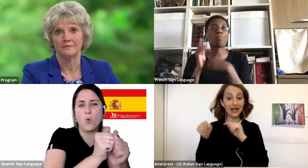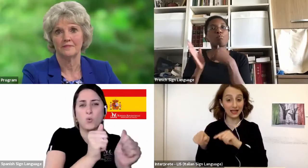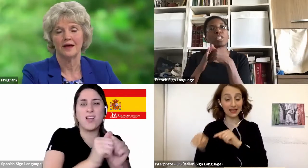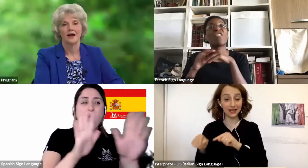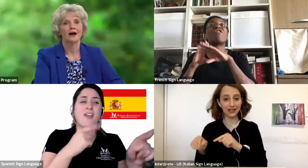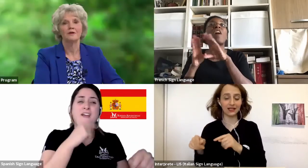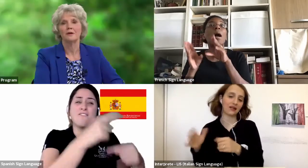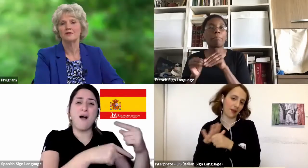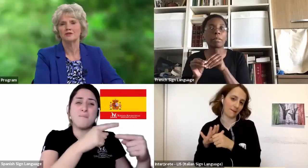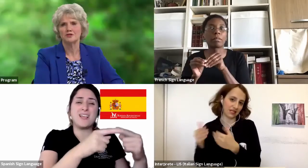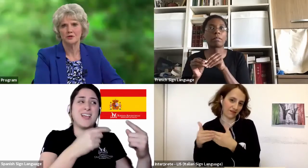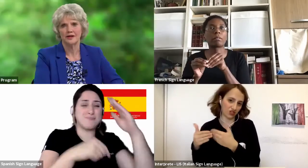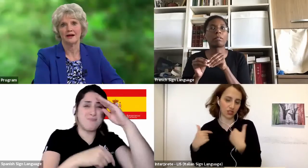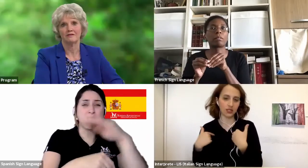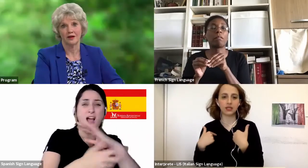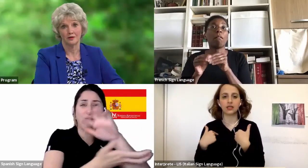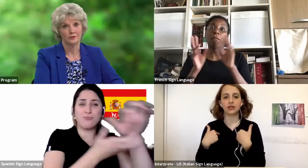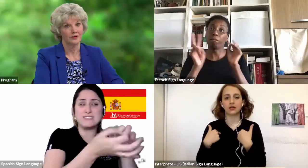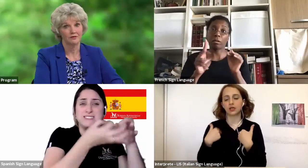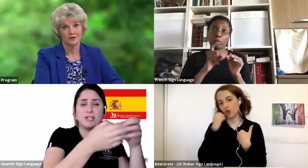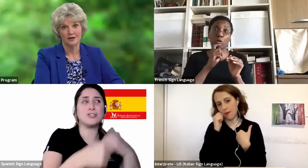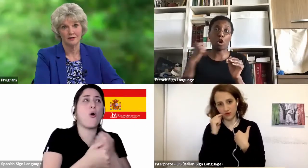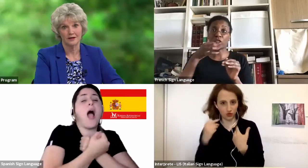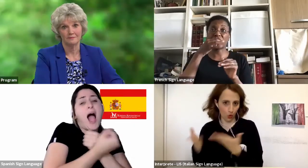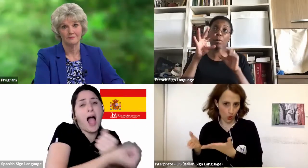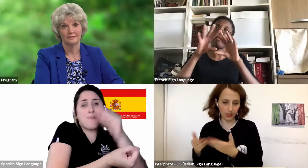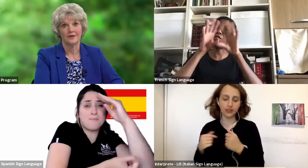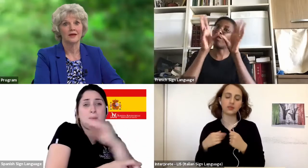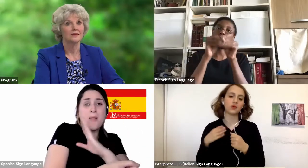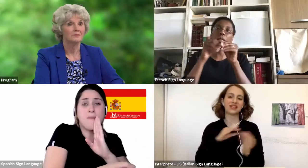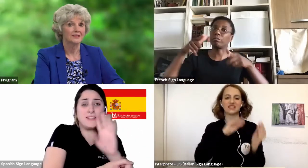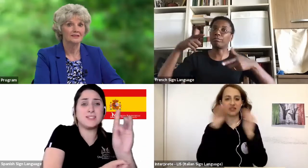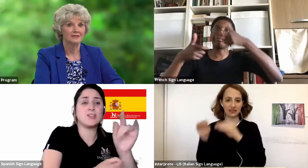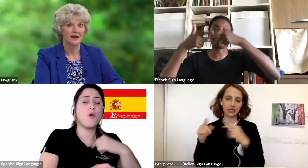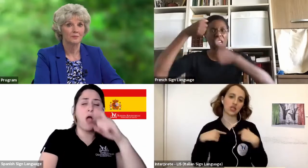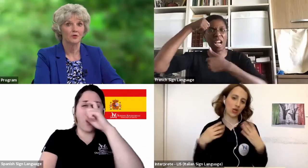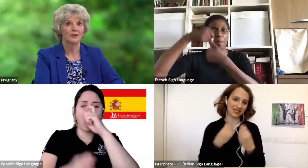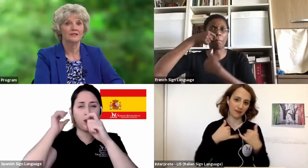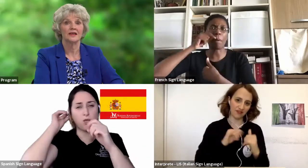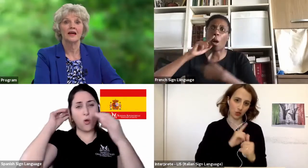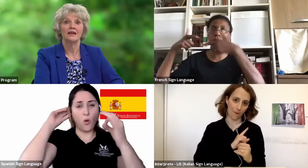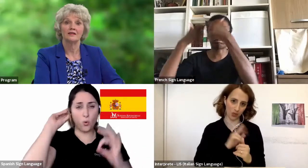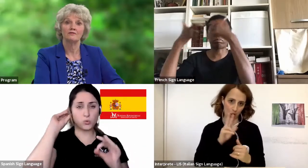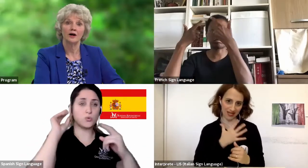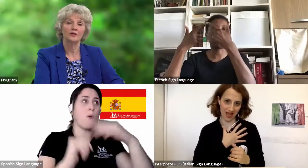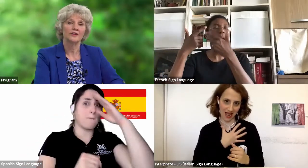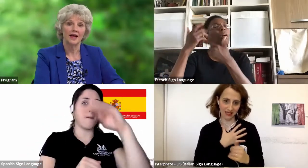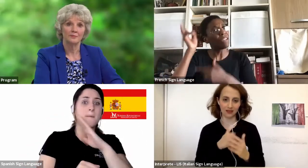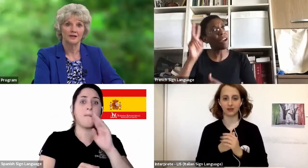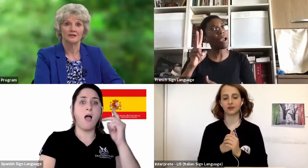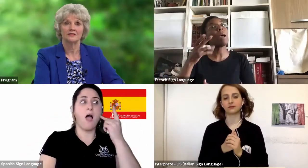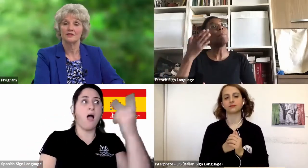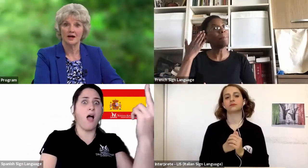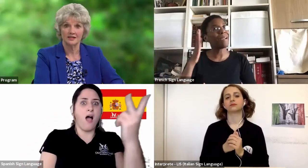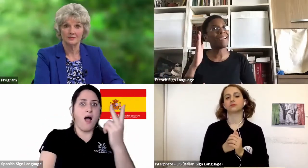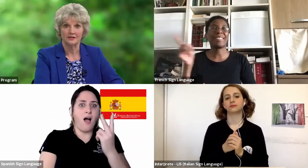me. I remember the joy I felt when I first saw them. They met us at the airport and then followed the